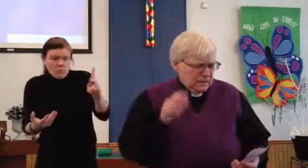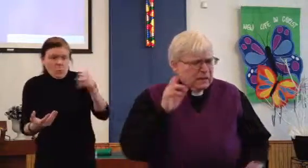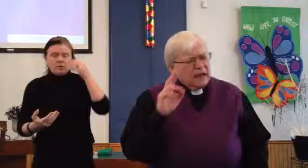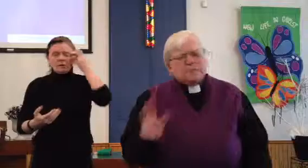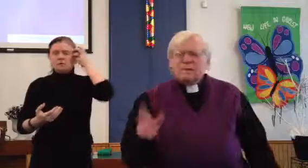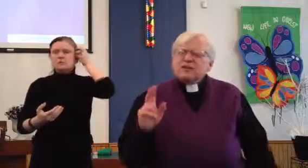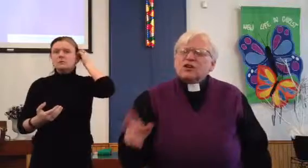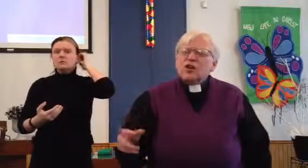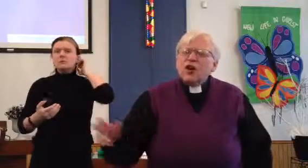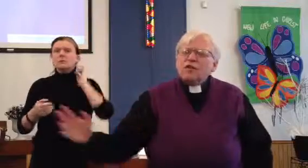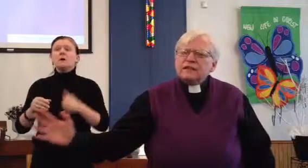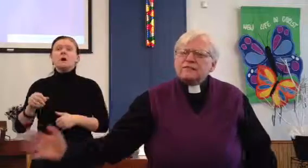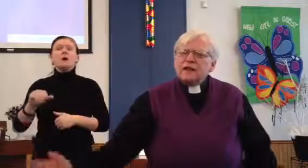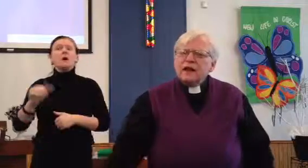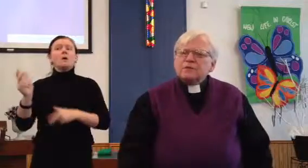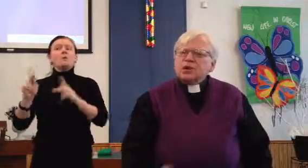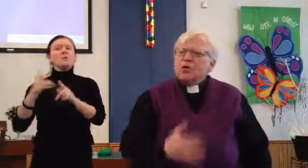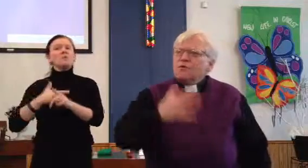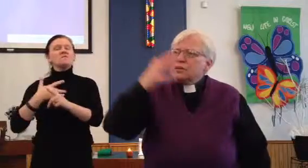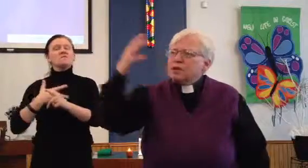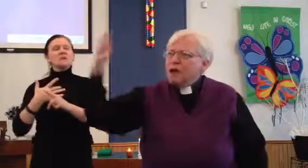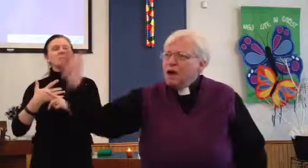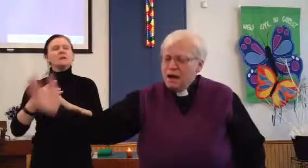And maybe it's a call that develops over time.